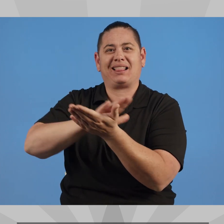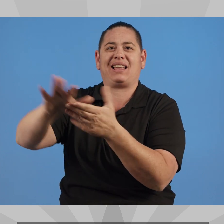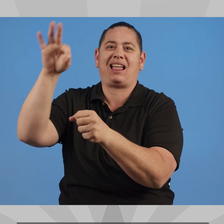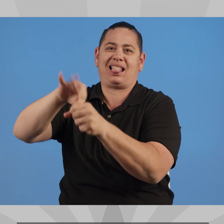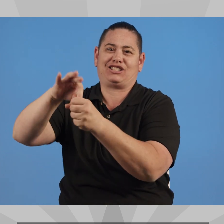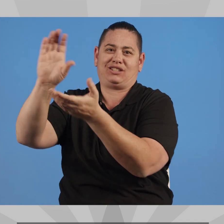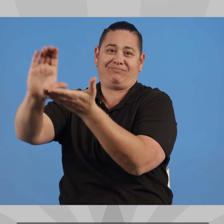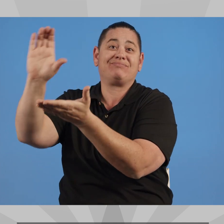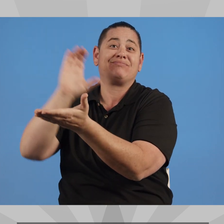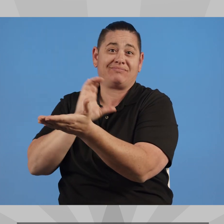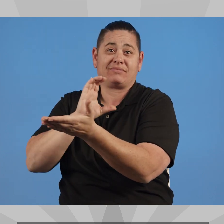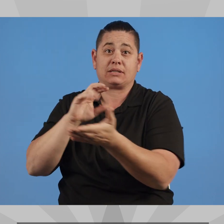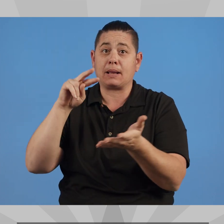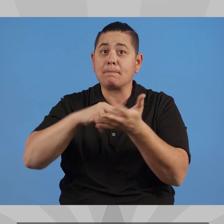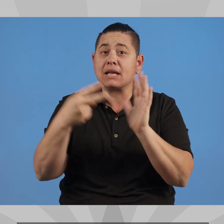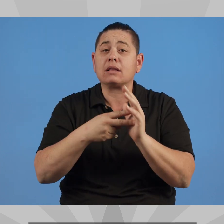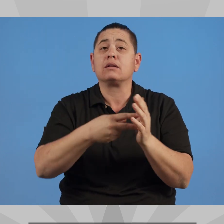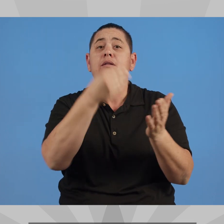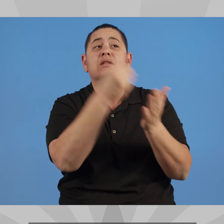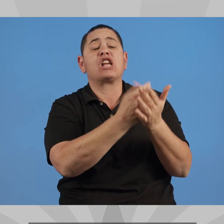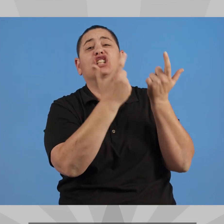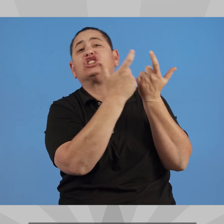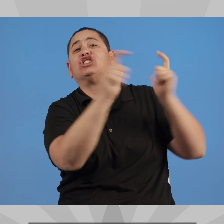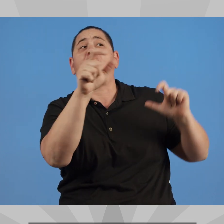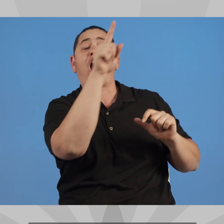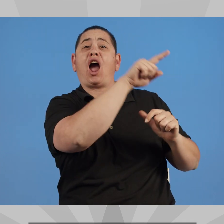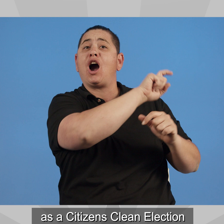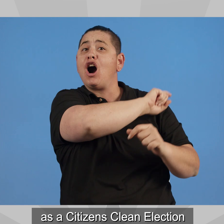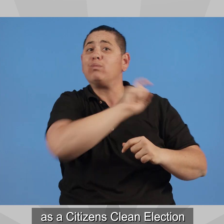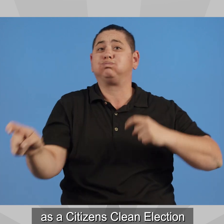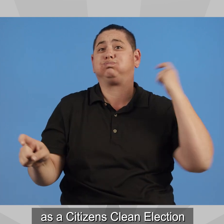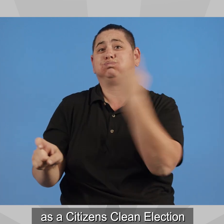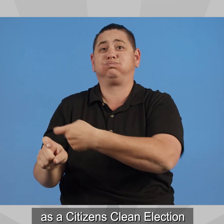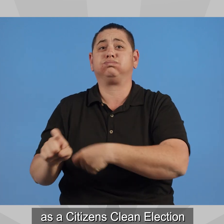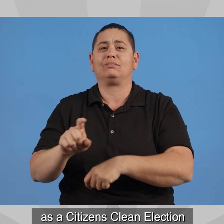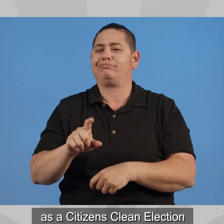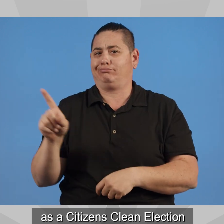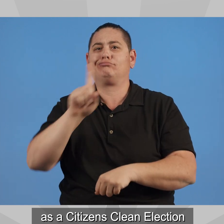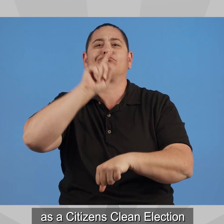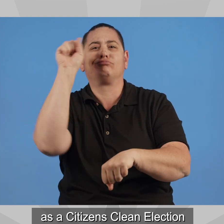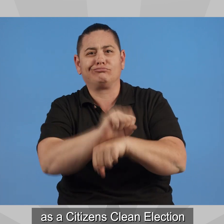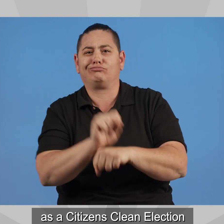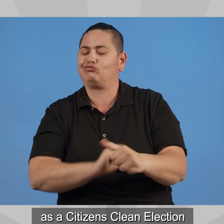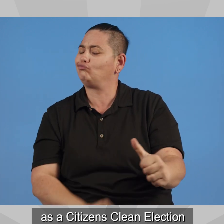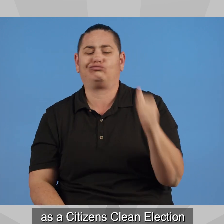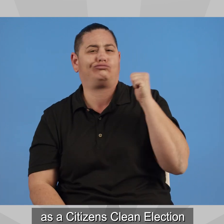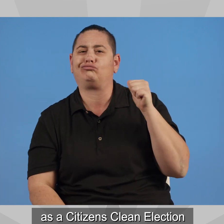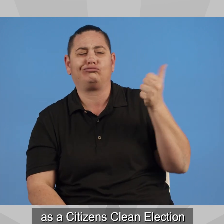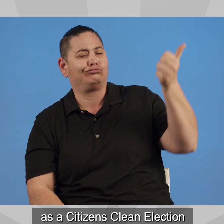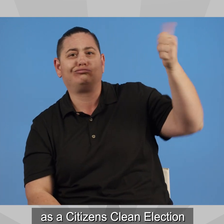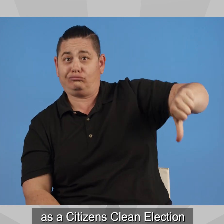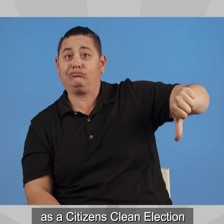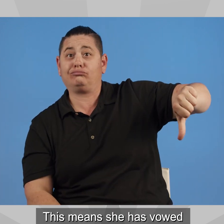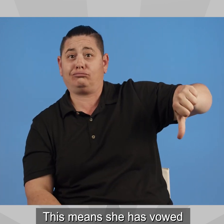She's the only candidate in this race who has signed a pledge to run as a citizen's clean election candidate for the second